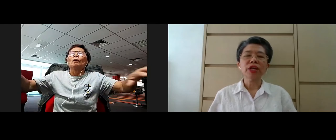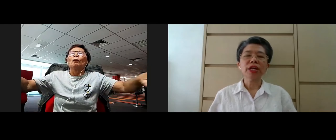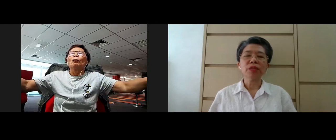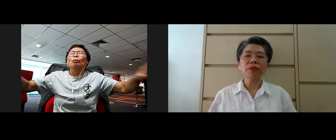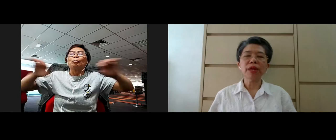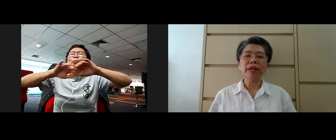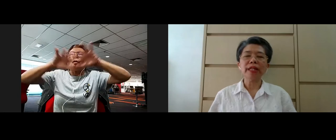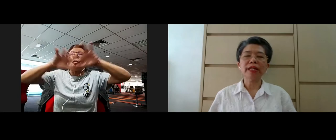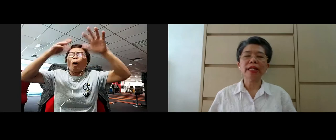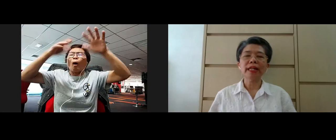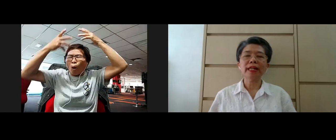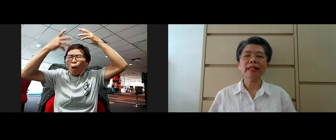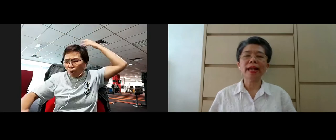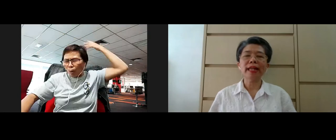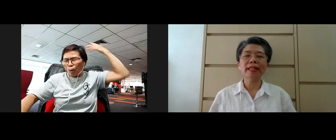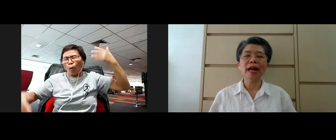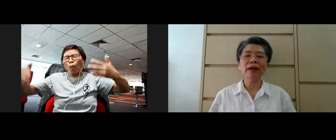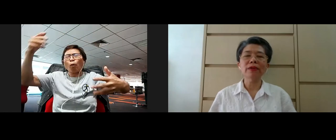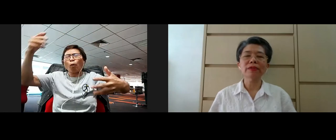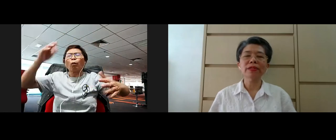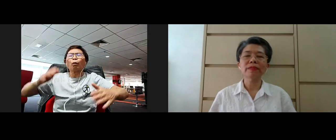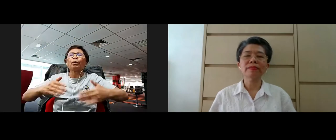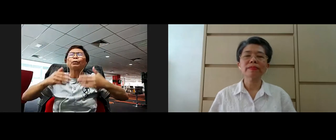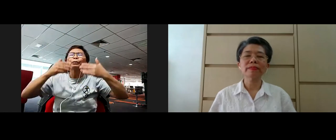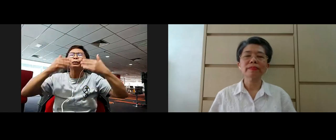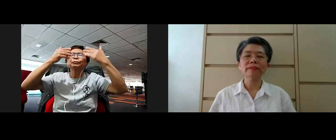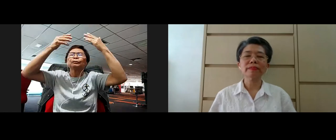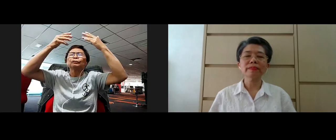just breathing, in and out.